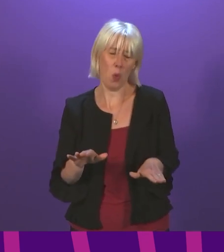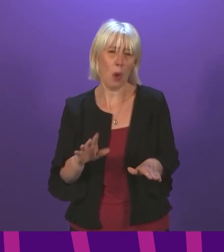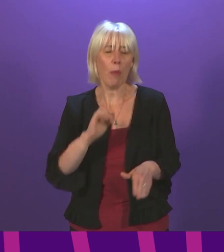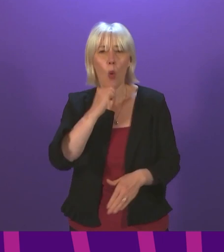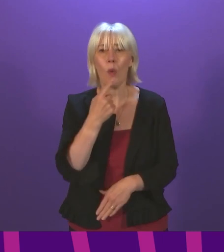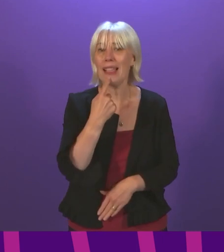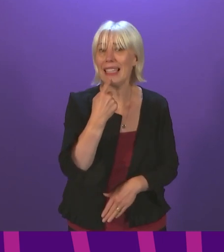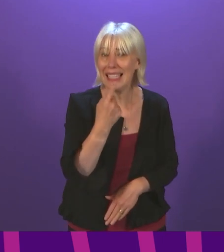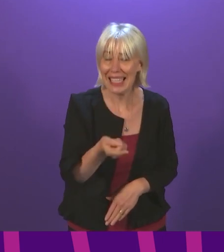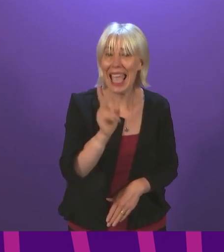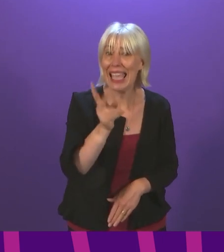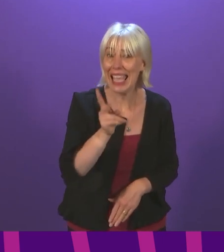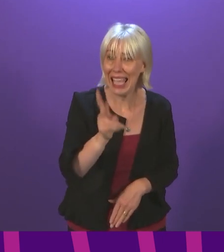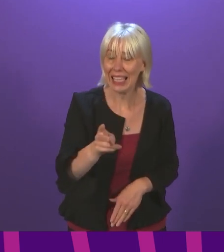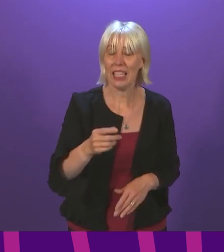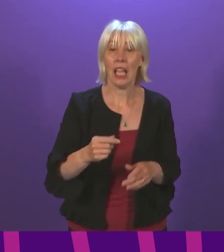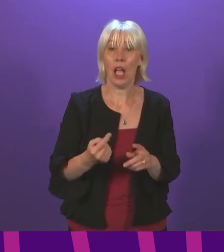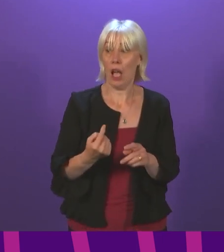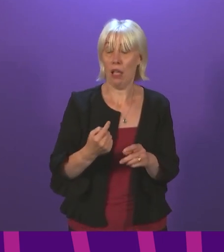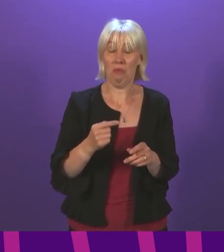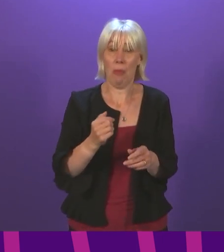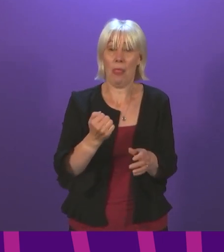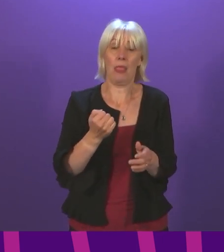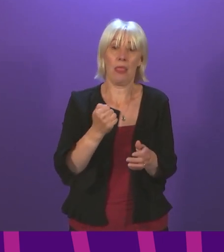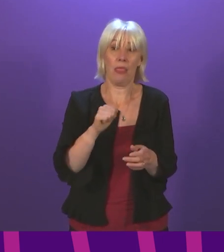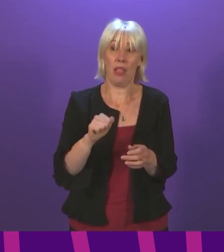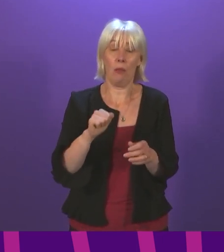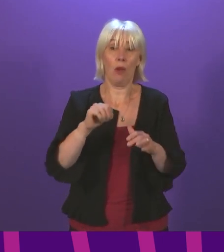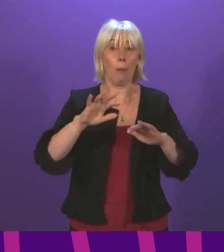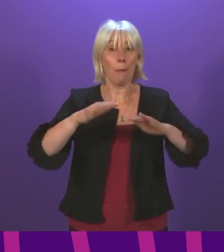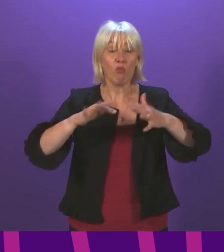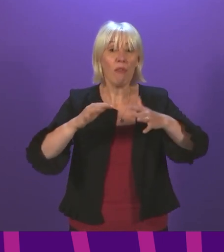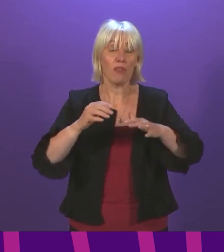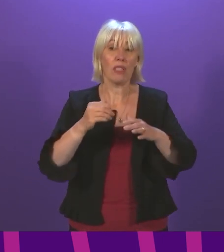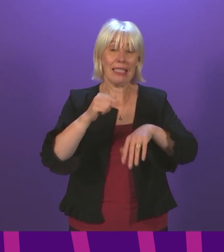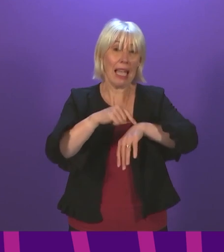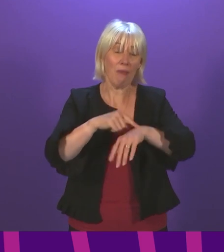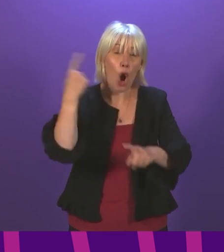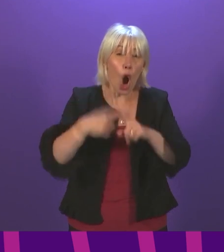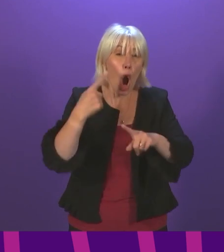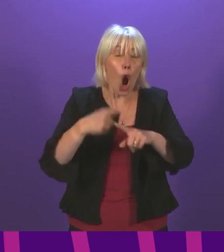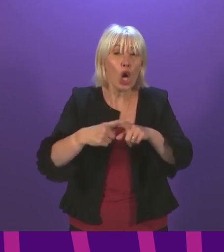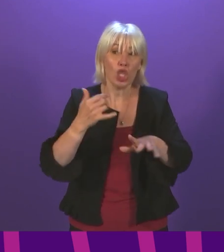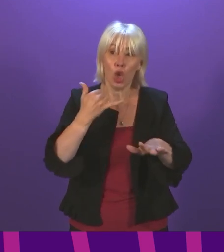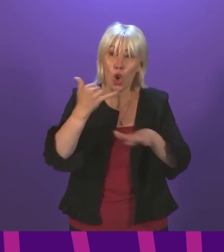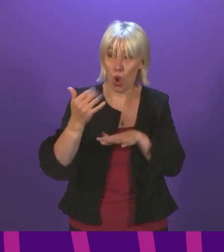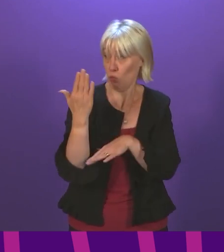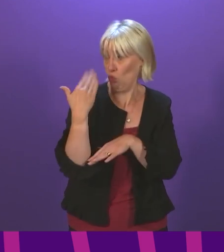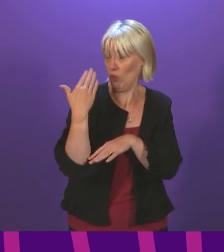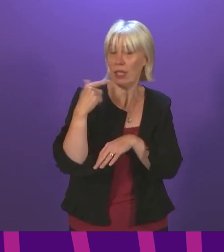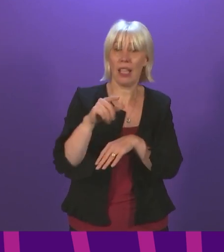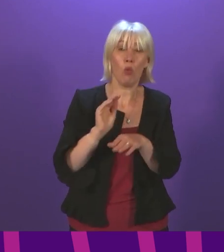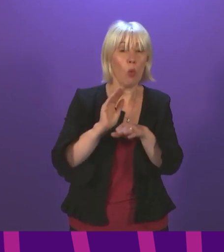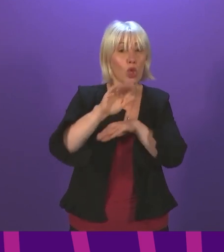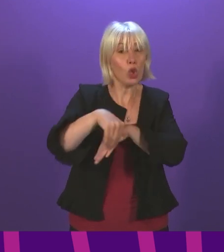and the figure I cited in my last answer, the median response time for the most urgent calls in the most recent week was